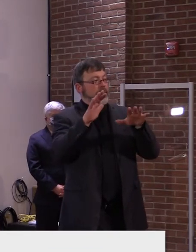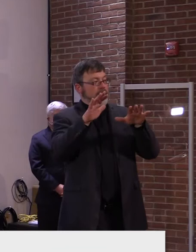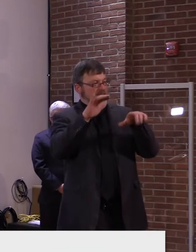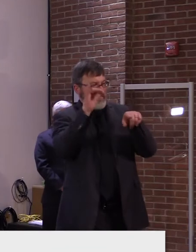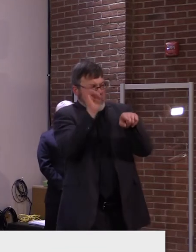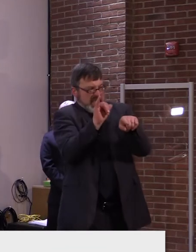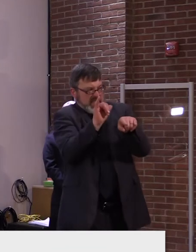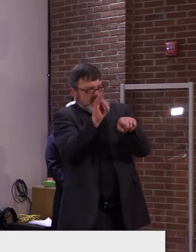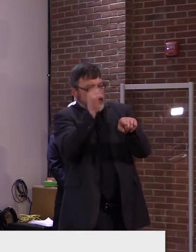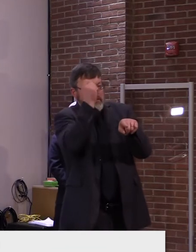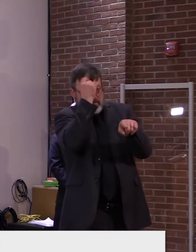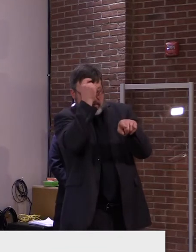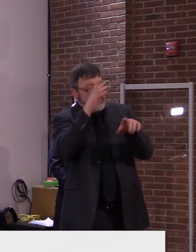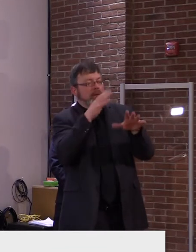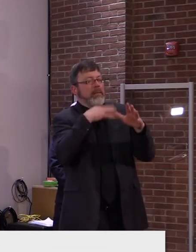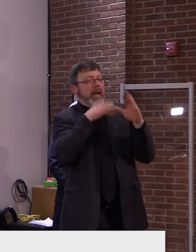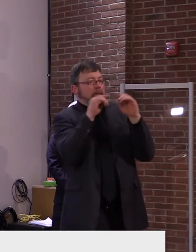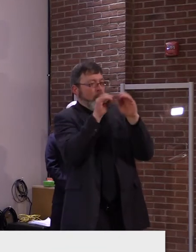the existing list.